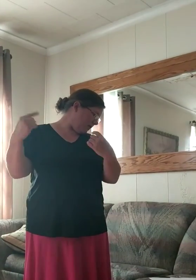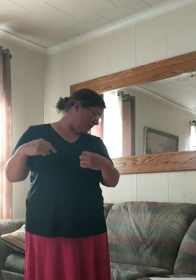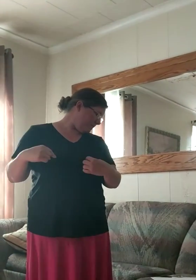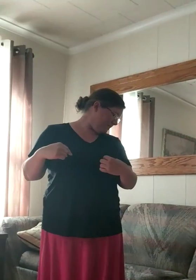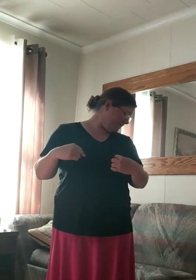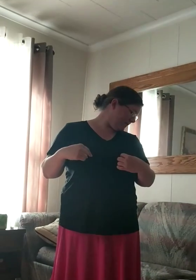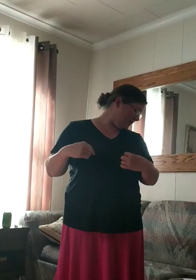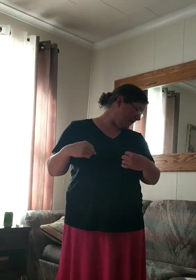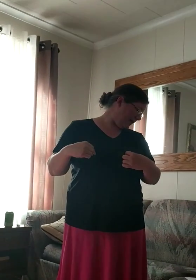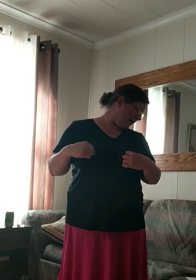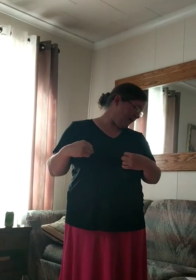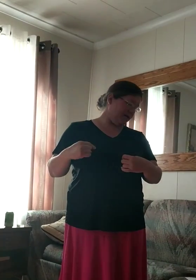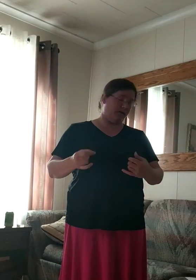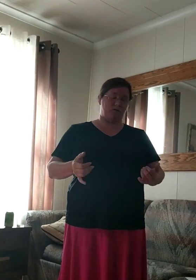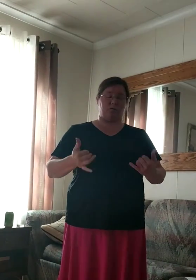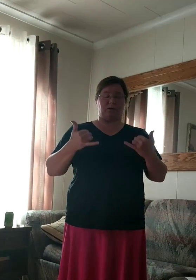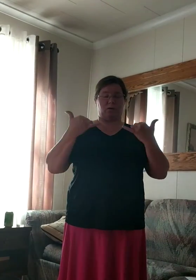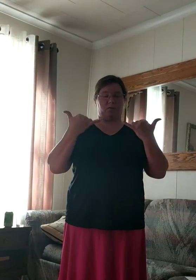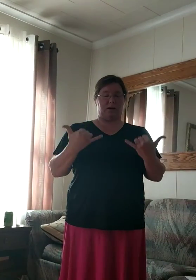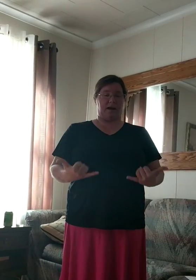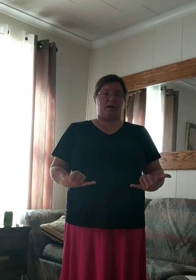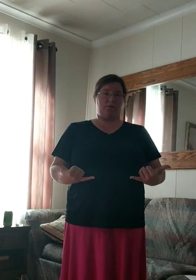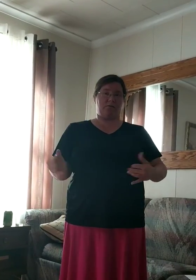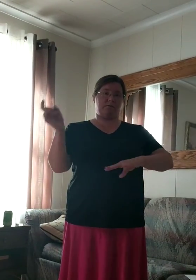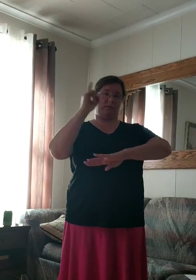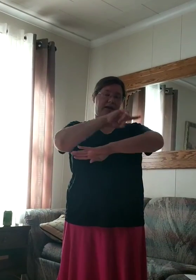Come today, so we go now, day.